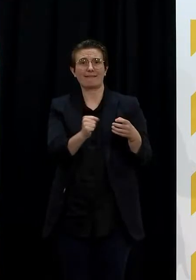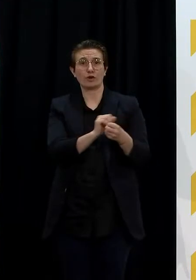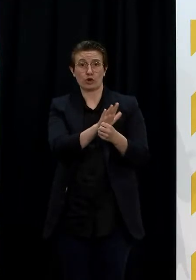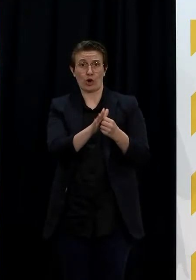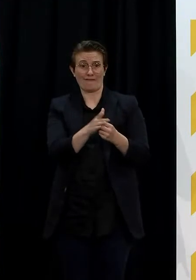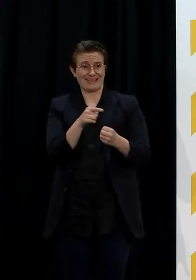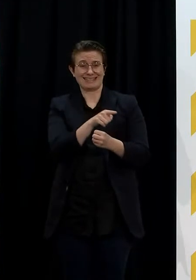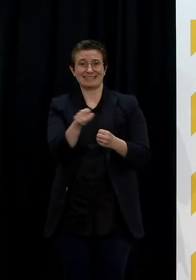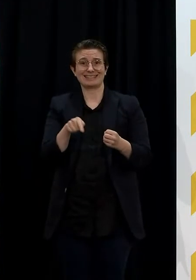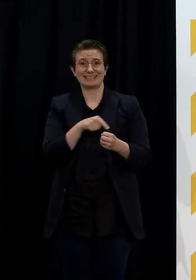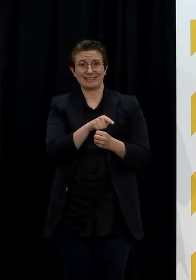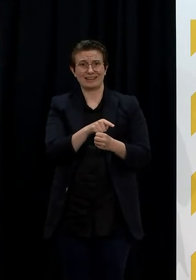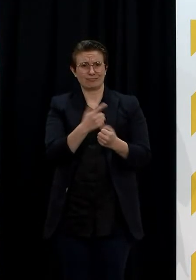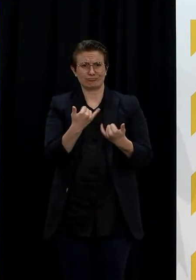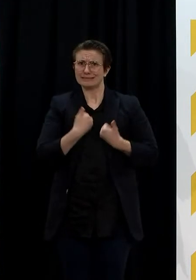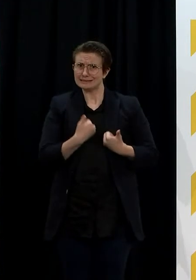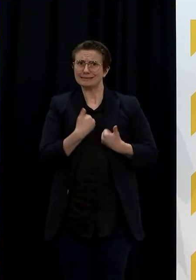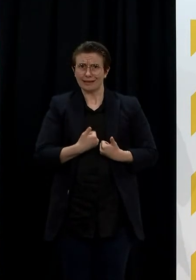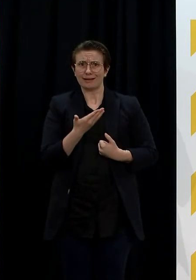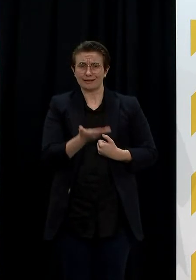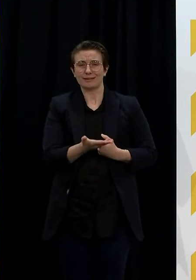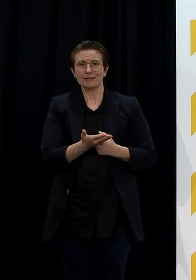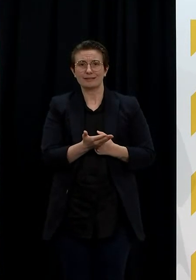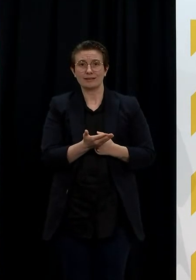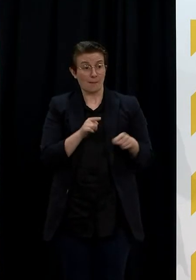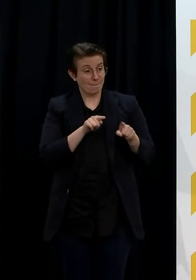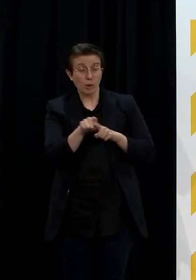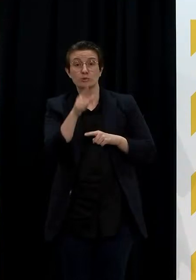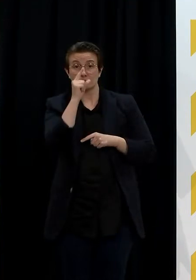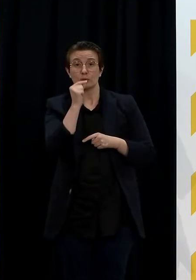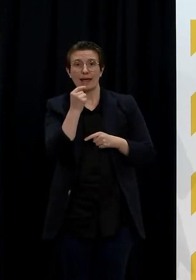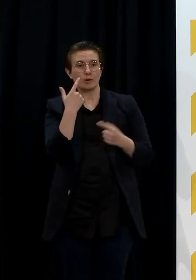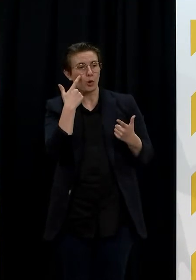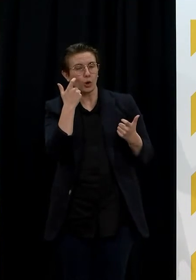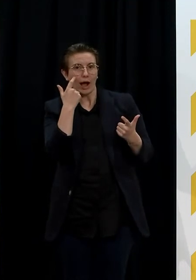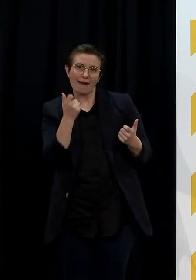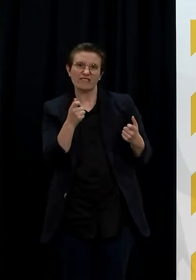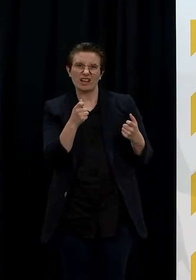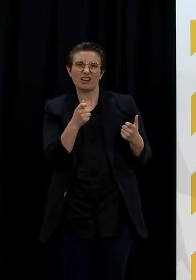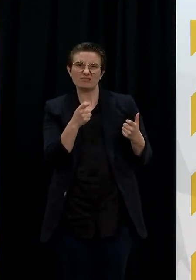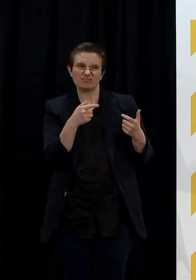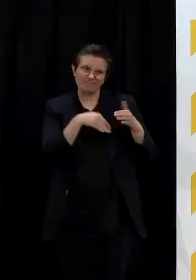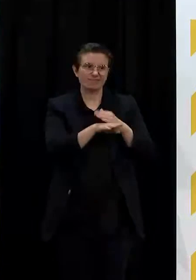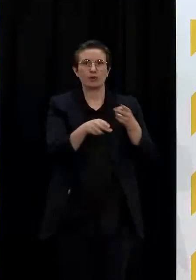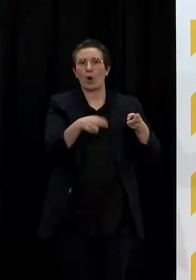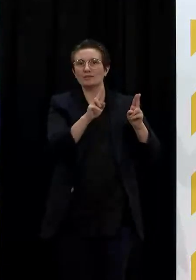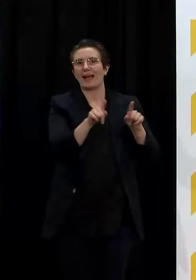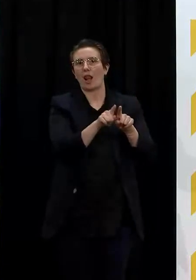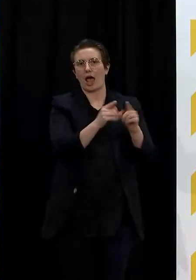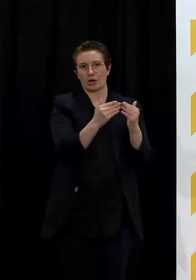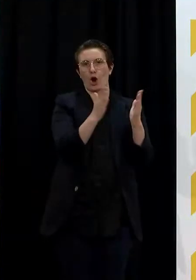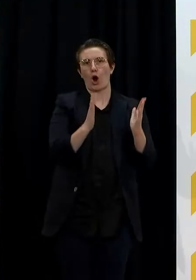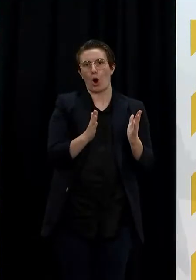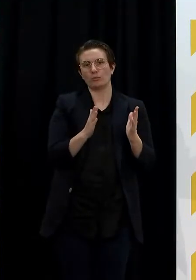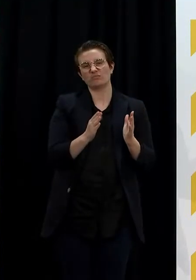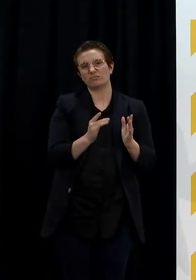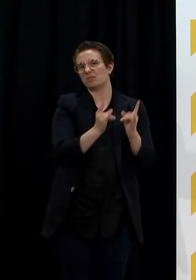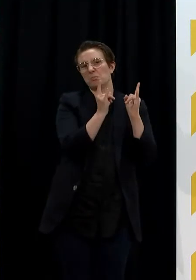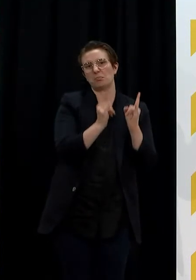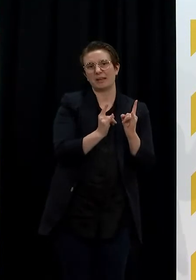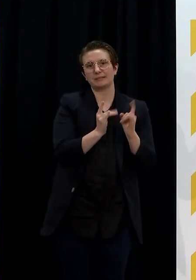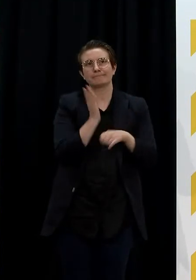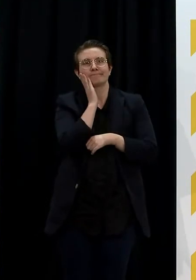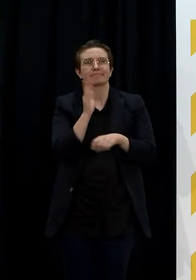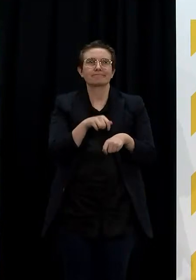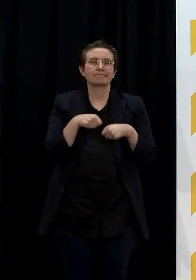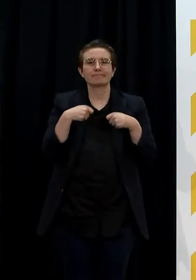are quite unwell most of them can be cared for as if they were at home but they're in these facilities but some will need hospital